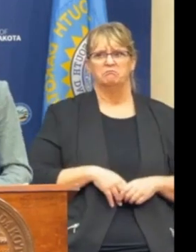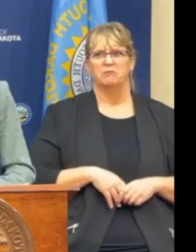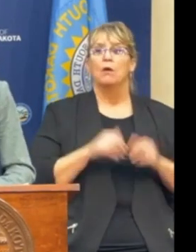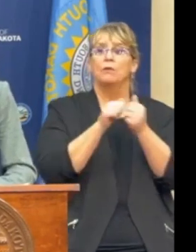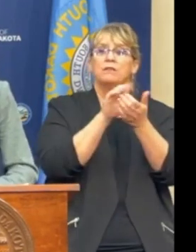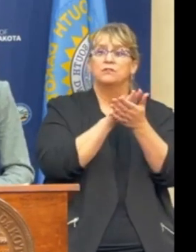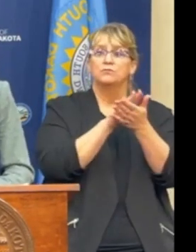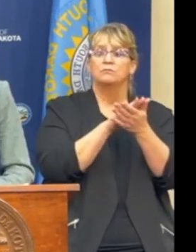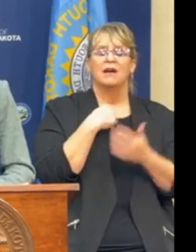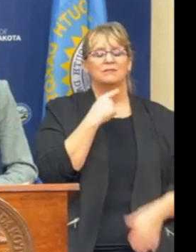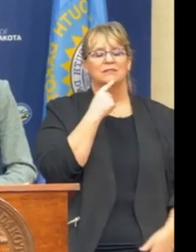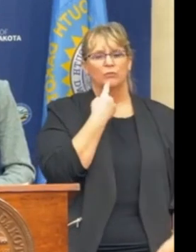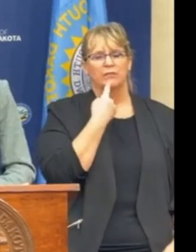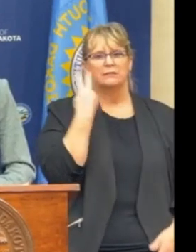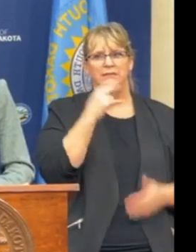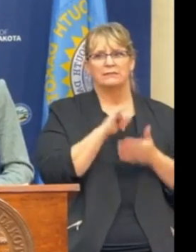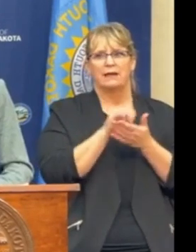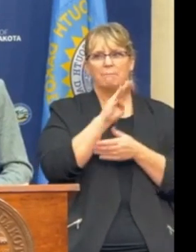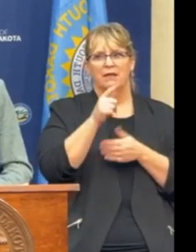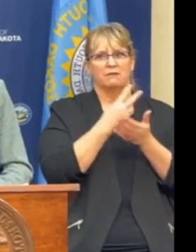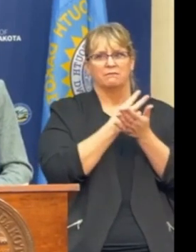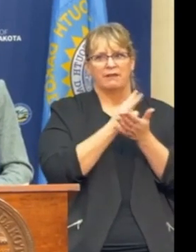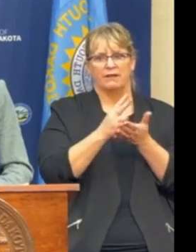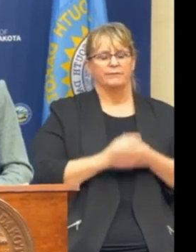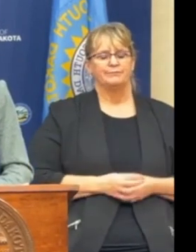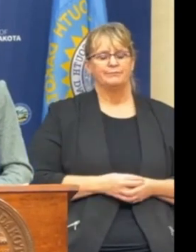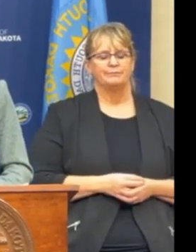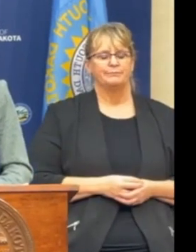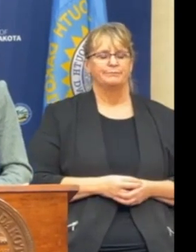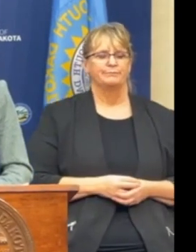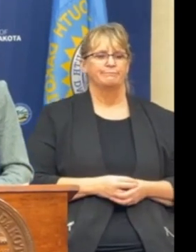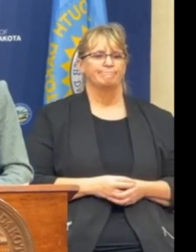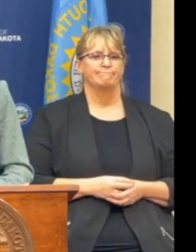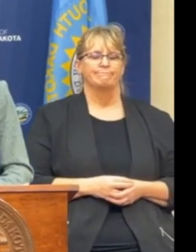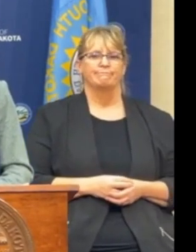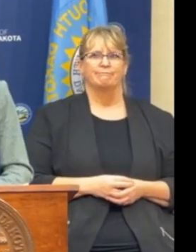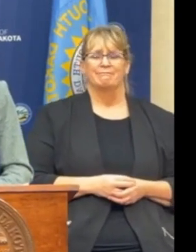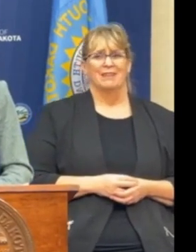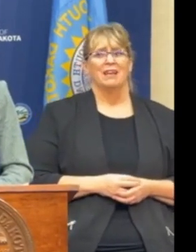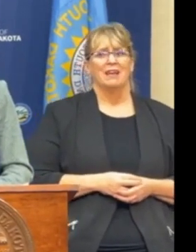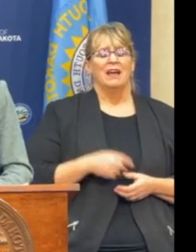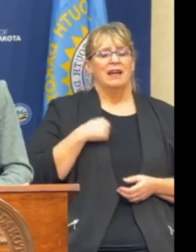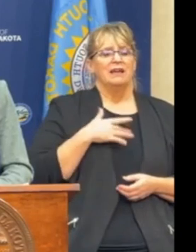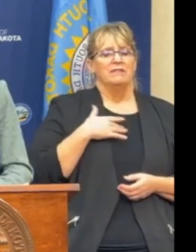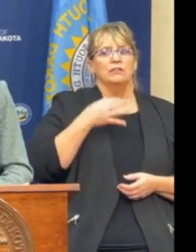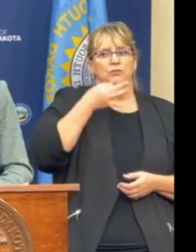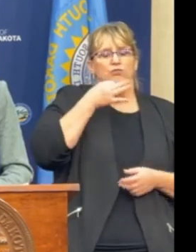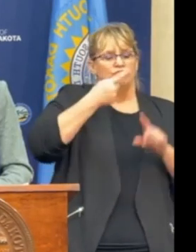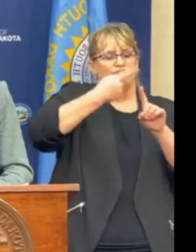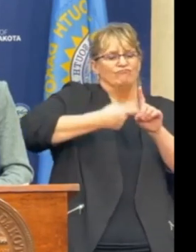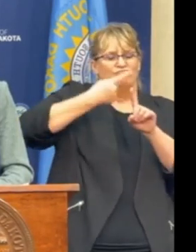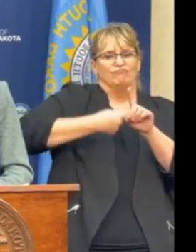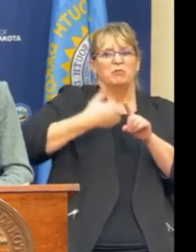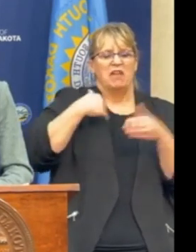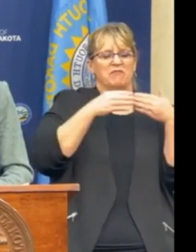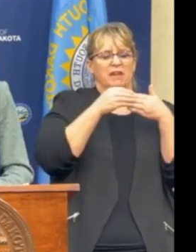schools I was disappointed to see that bill fail. I think that within several months here we'll get some kind